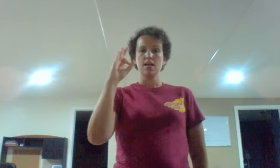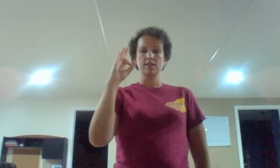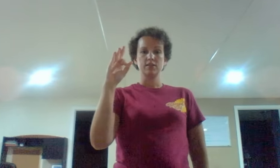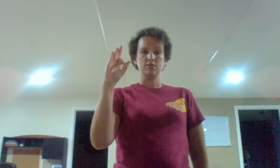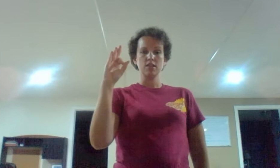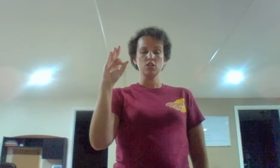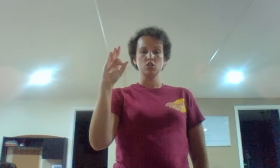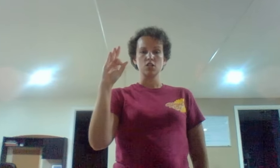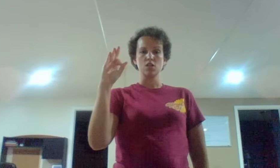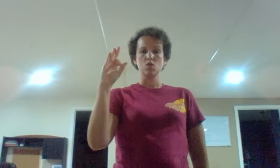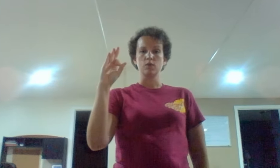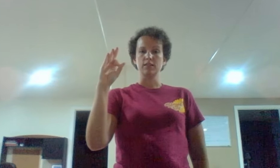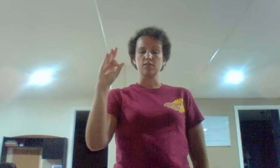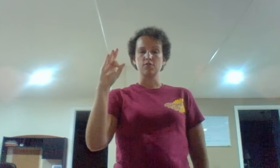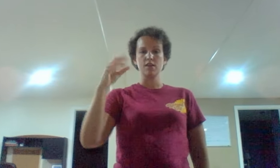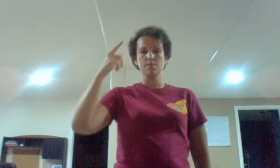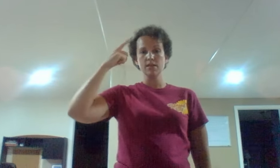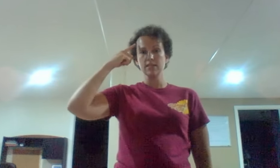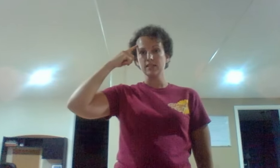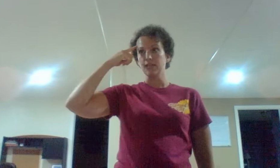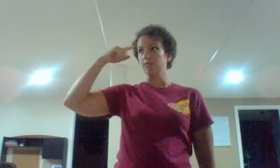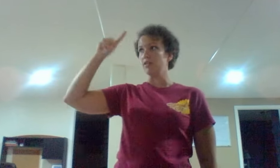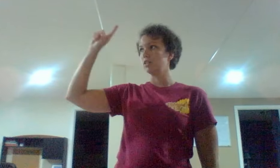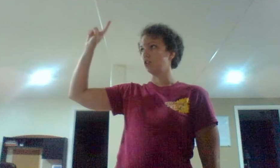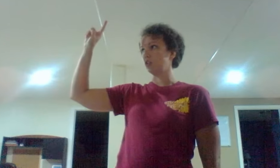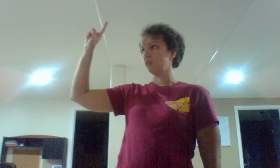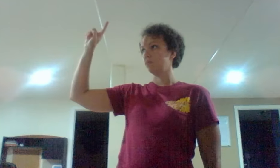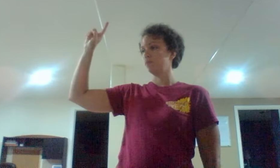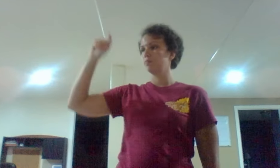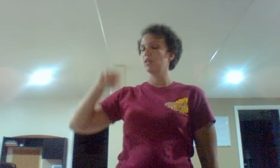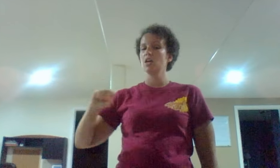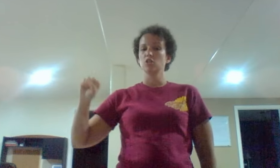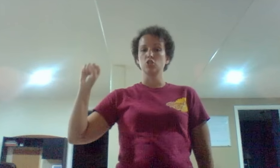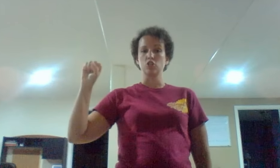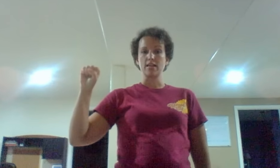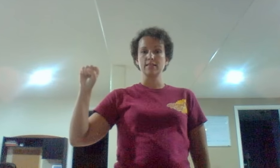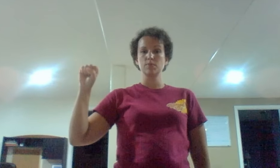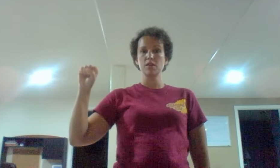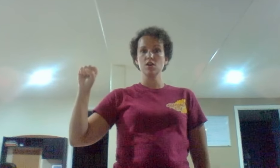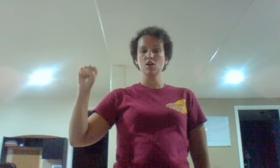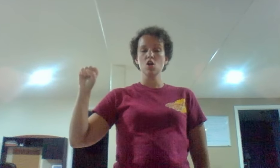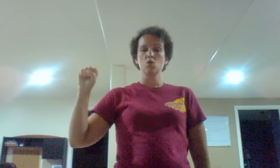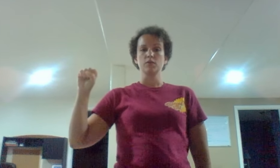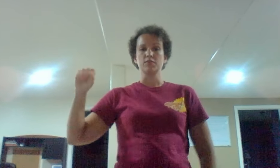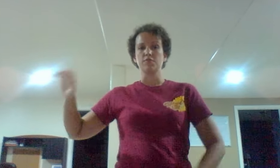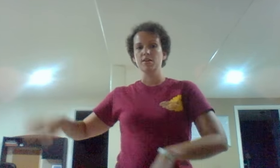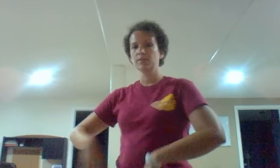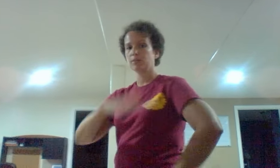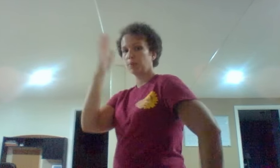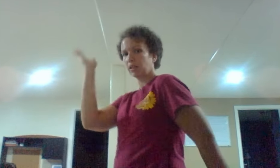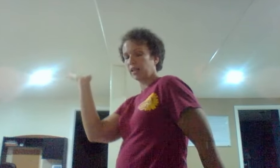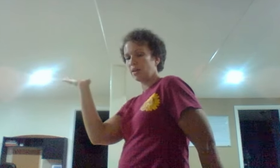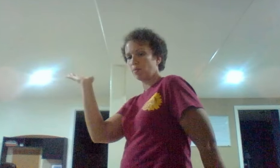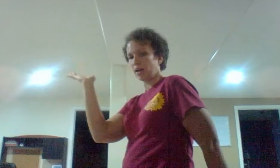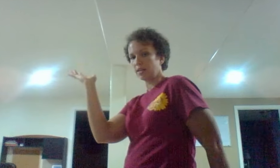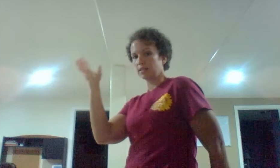da Vinci was a famous inventor. Shakespeare was a famous playwright.